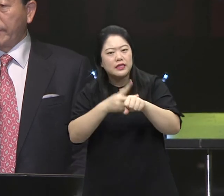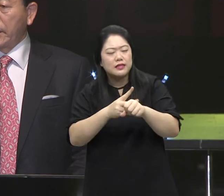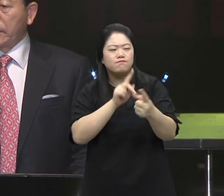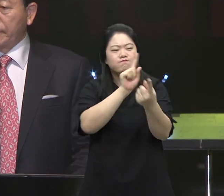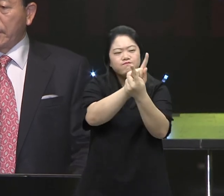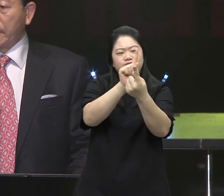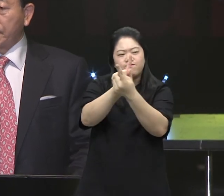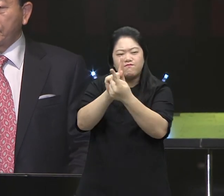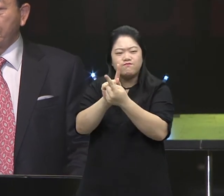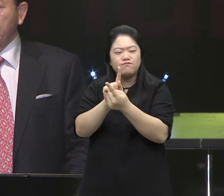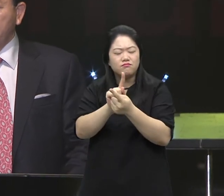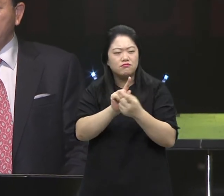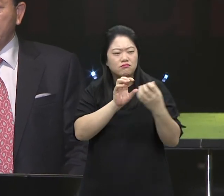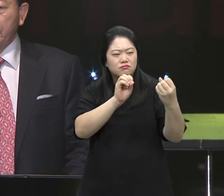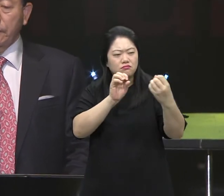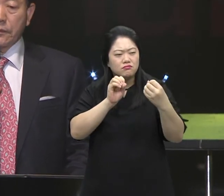But it was the same situation.